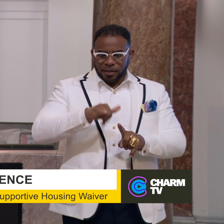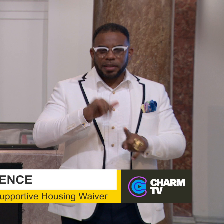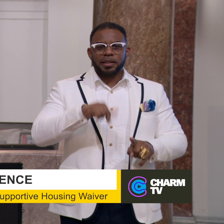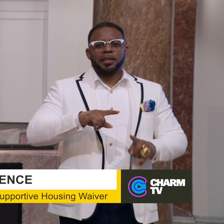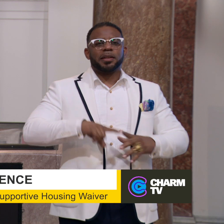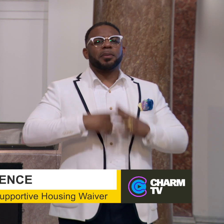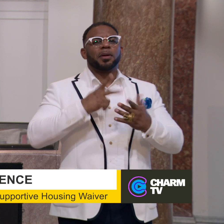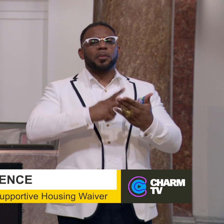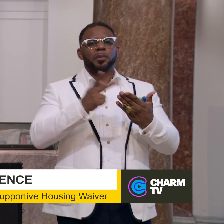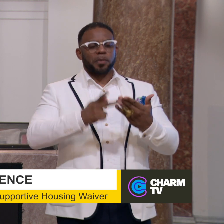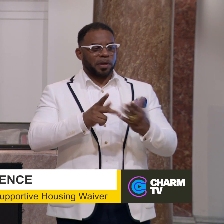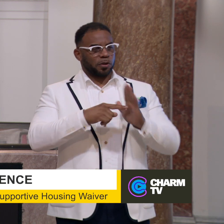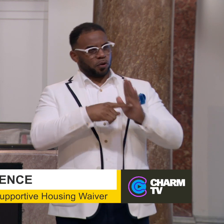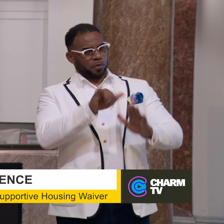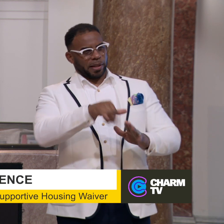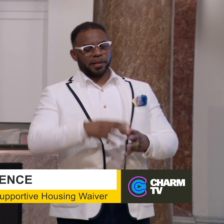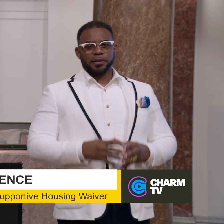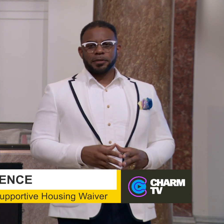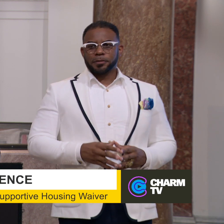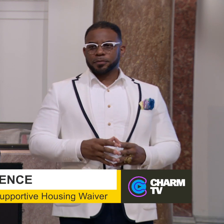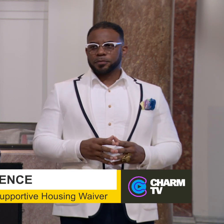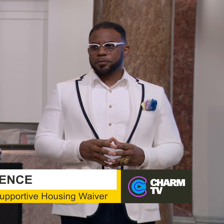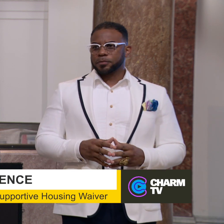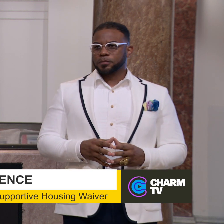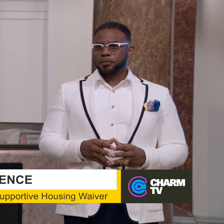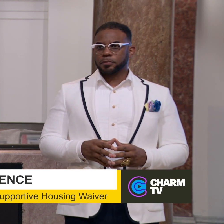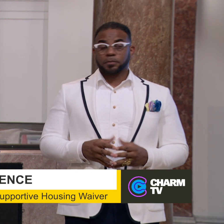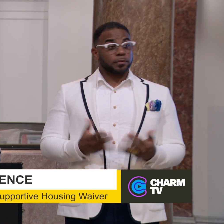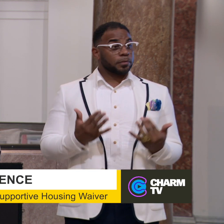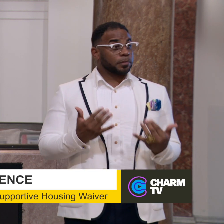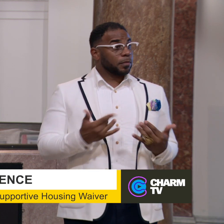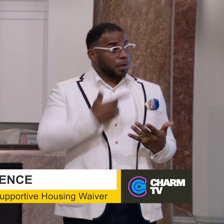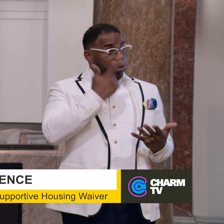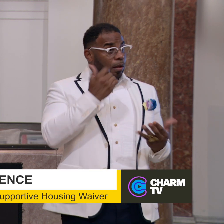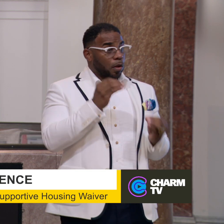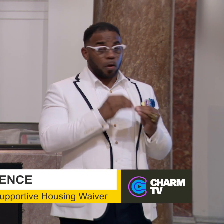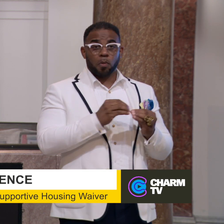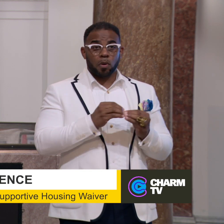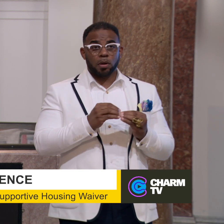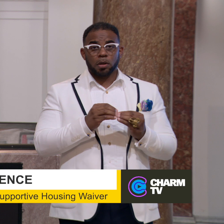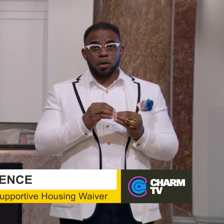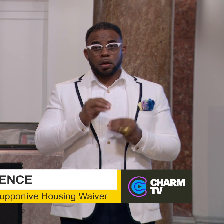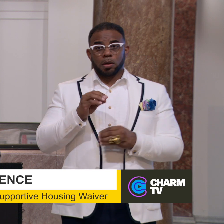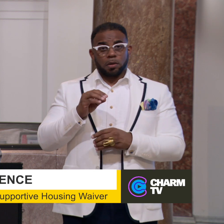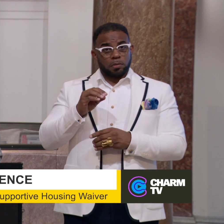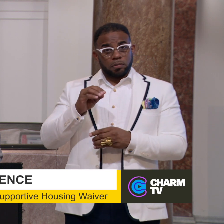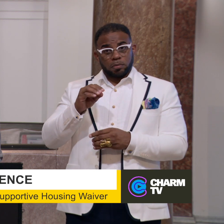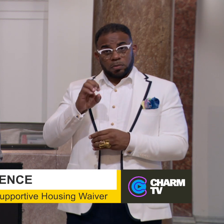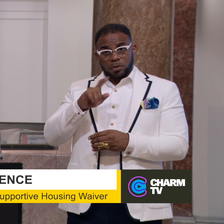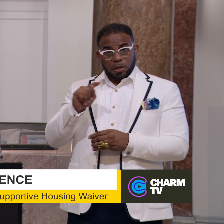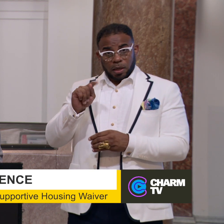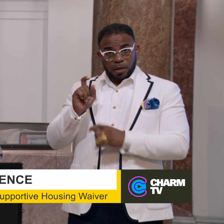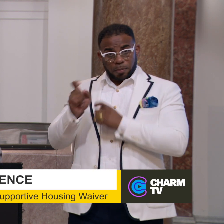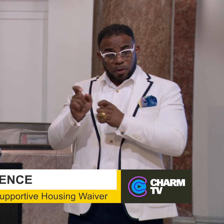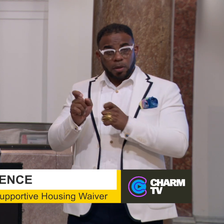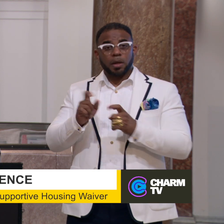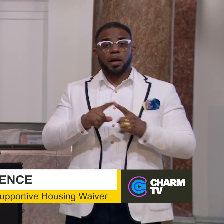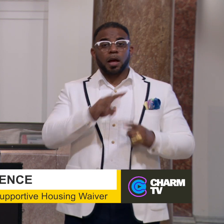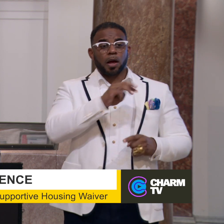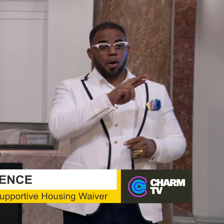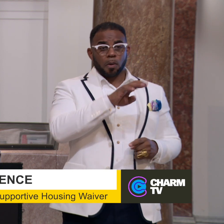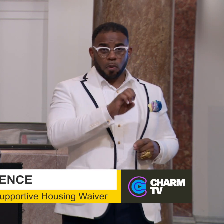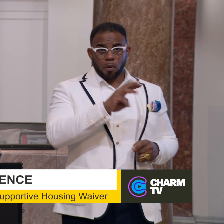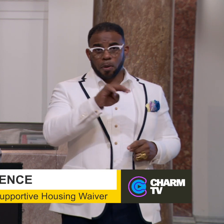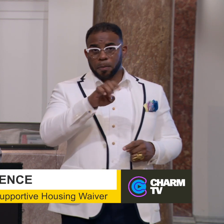this pilot program demonstrated that. And now because of the Moore Miller administration and a crucial investment of 5